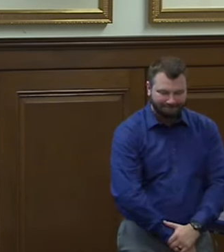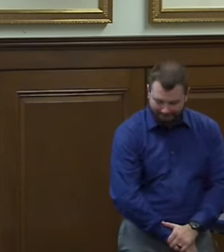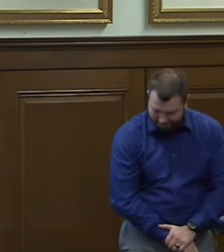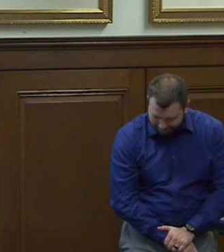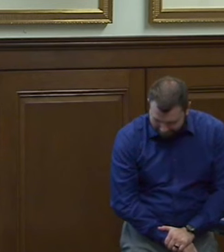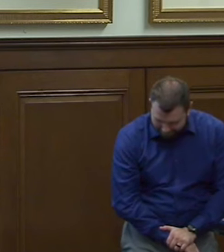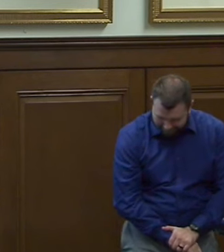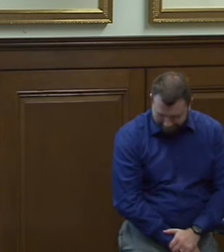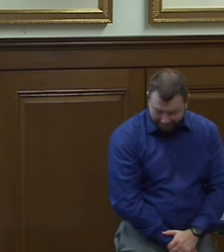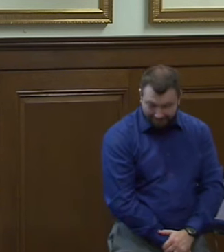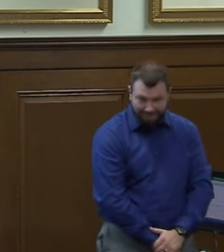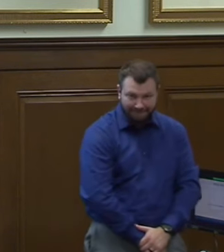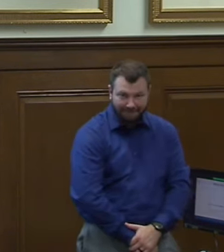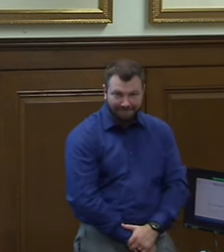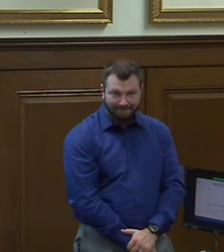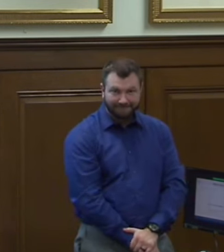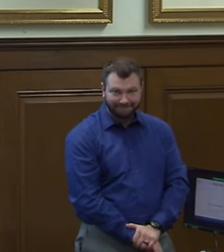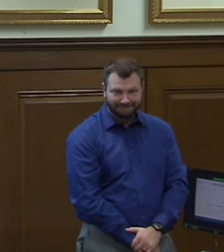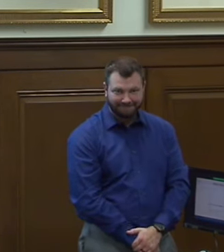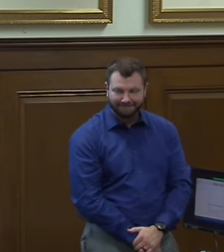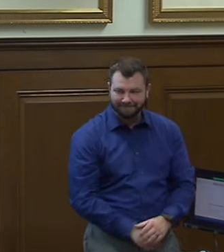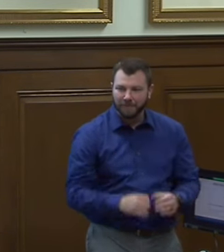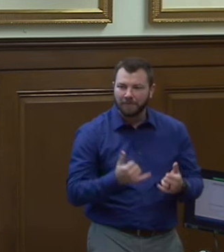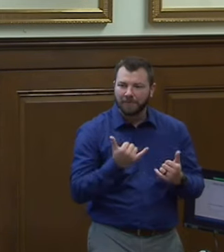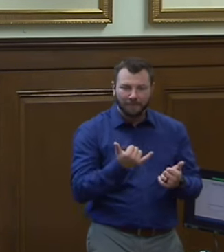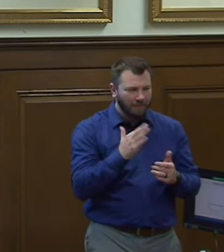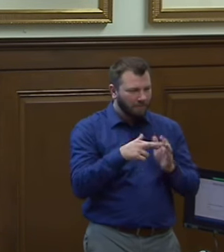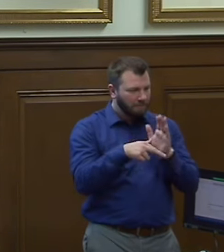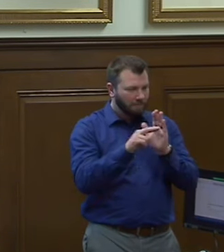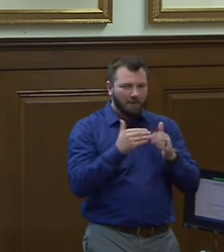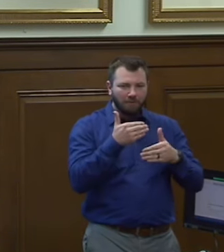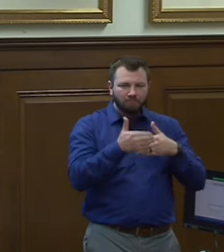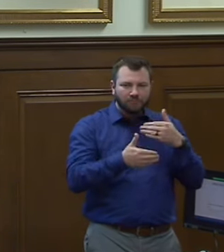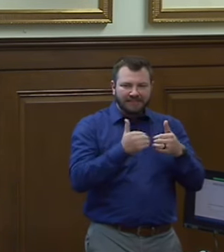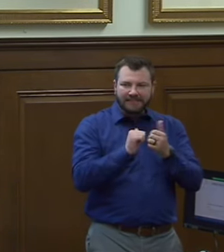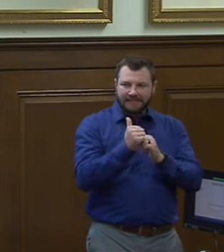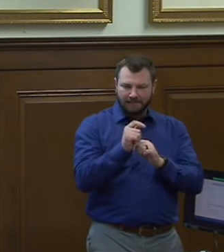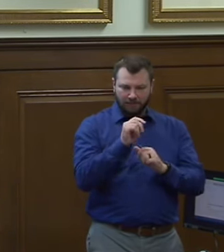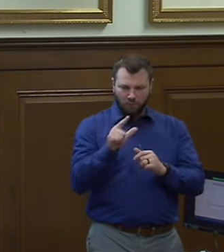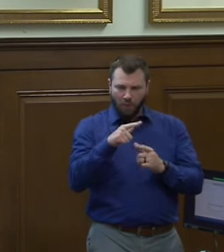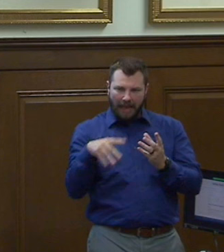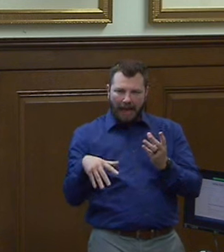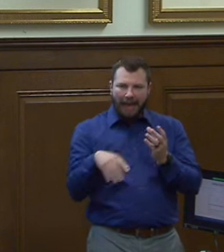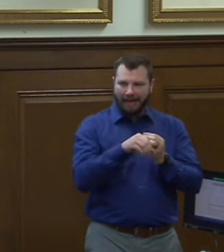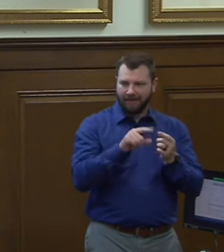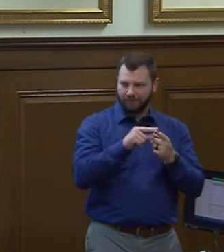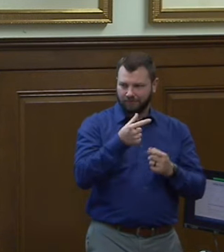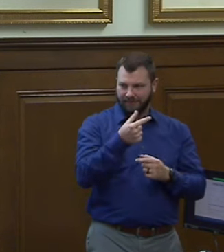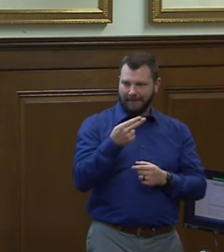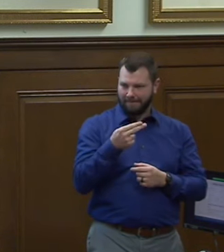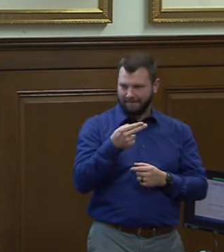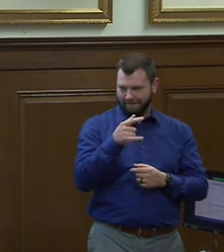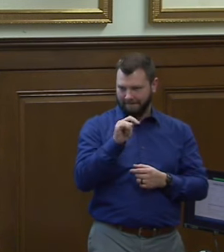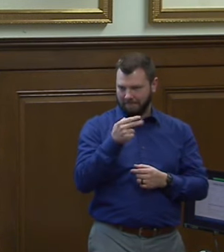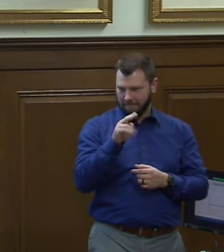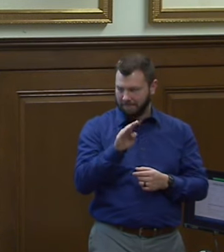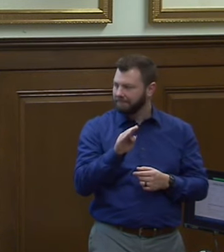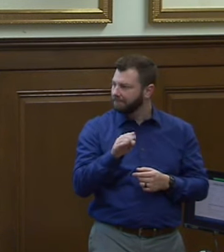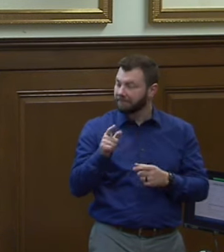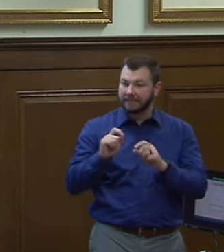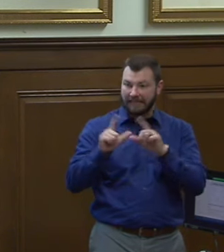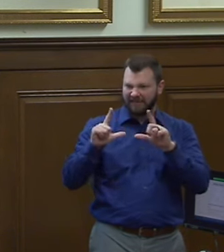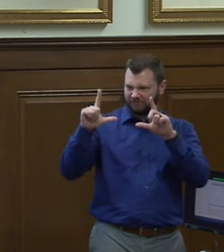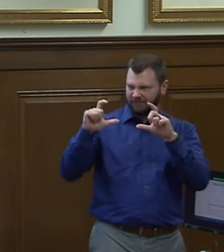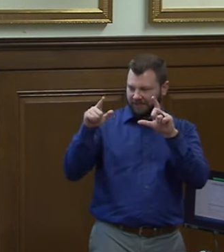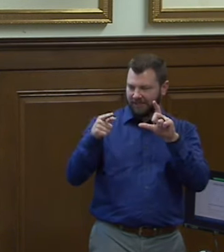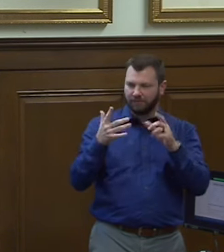and so now i'll go over a bit of the process of how we add tools to our get hub and this slide has a screenshot of what our